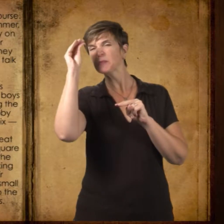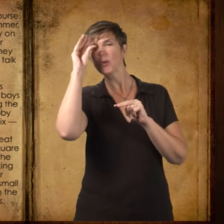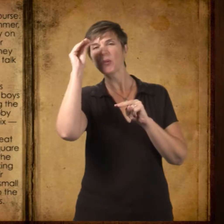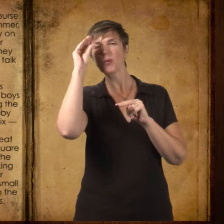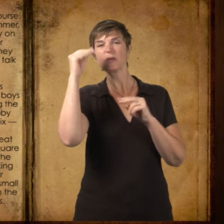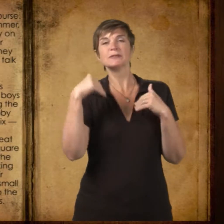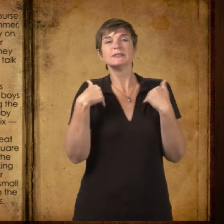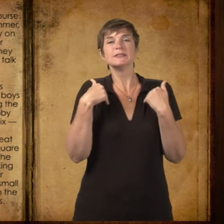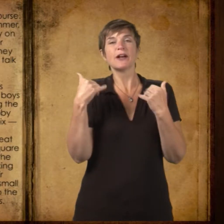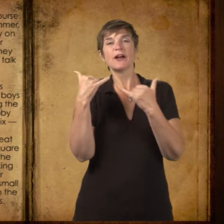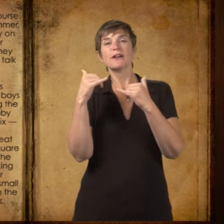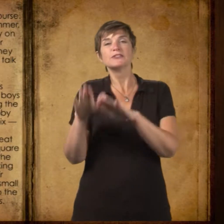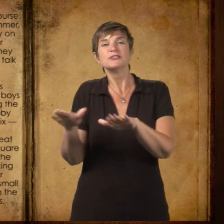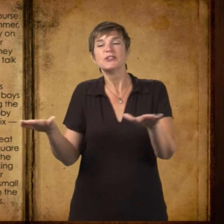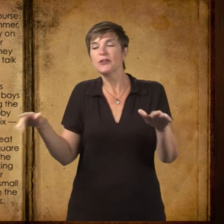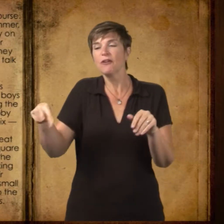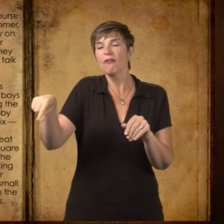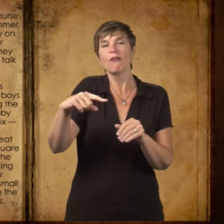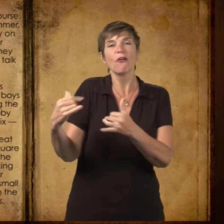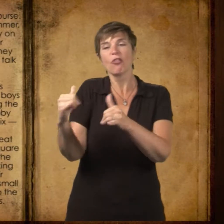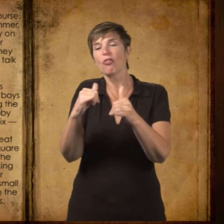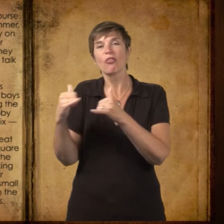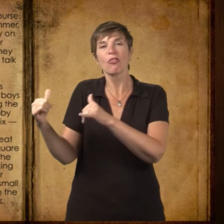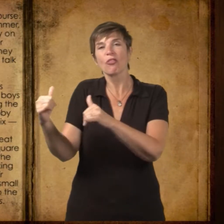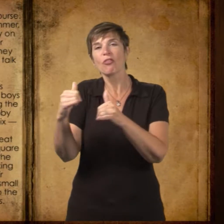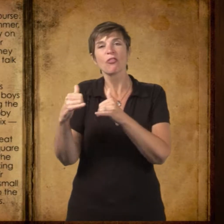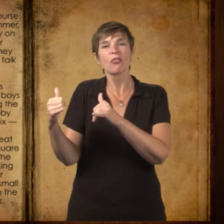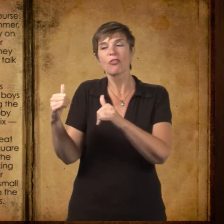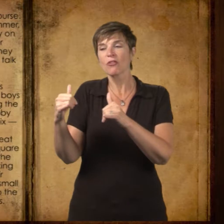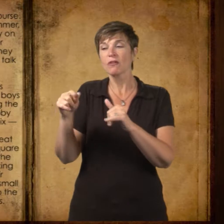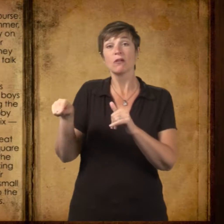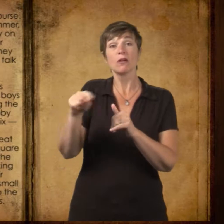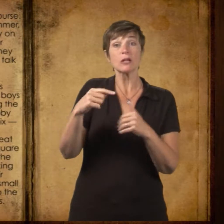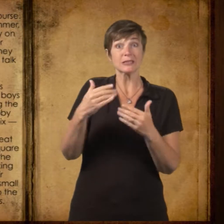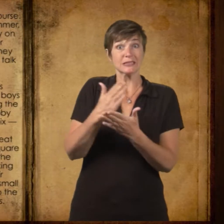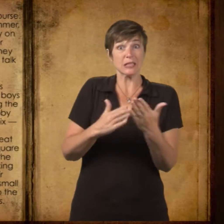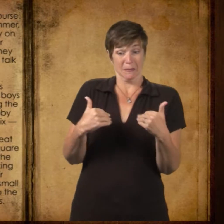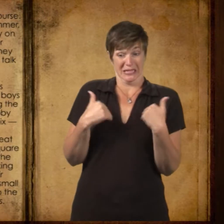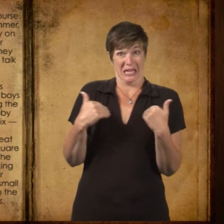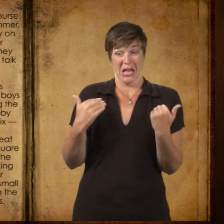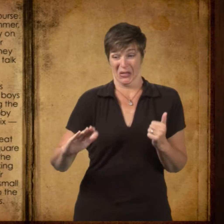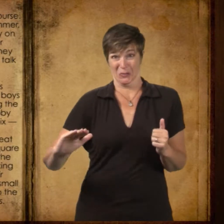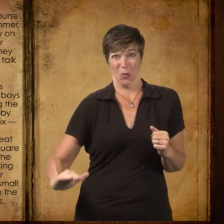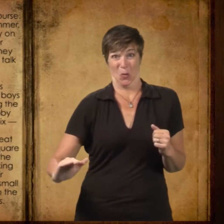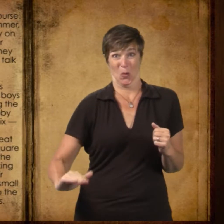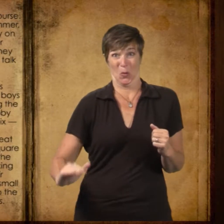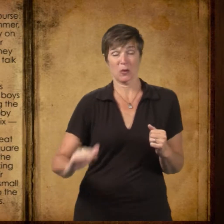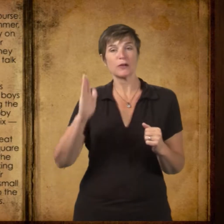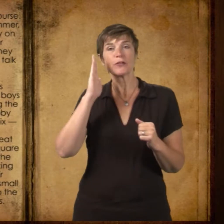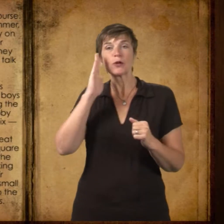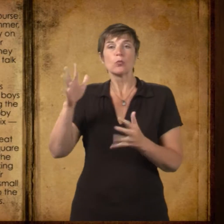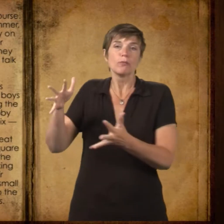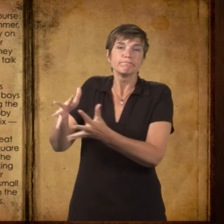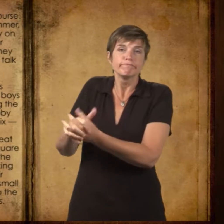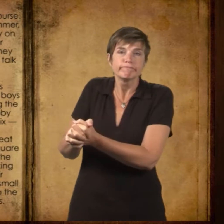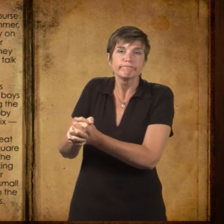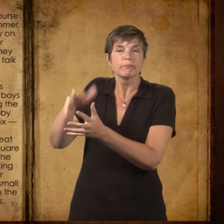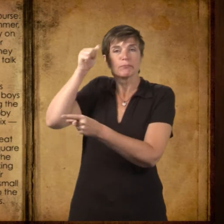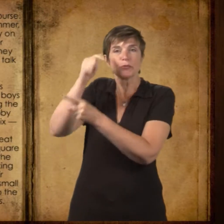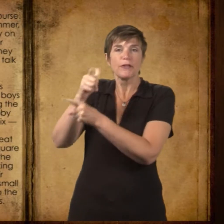looking over their shoulders at the boys and at the very small children rolled in the dust or clung to